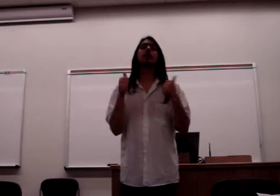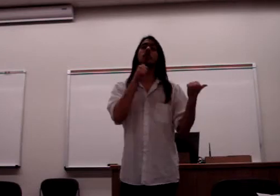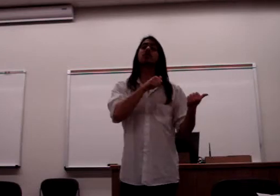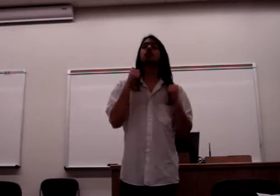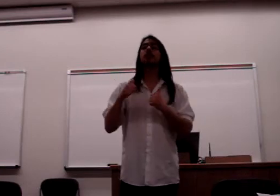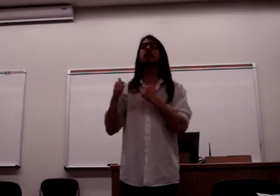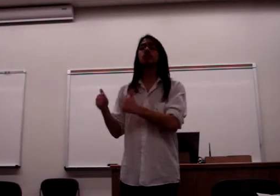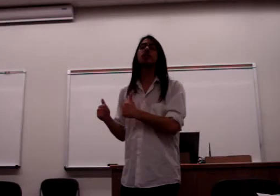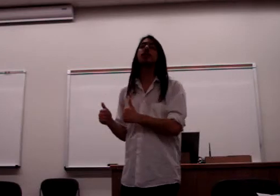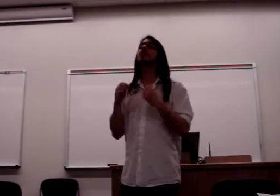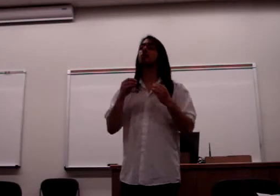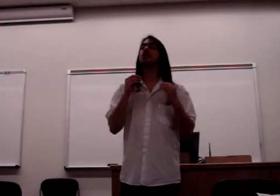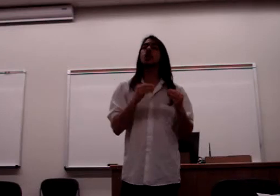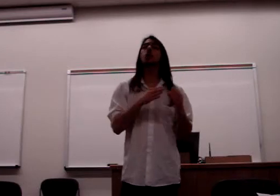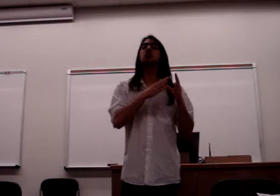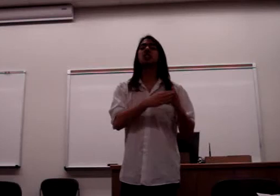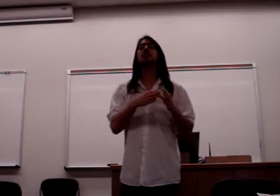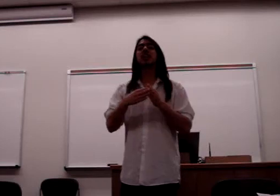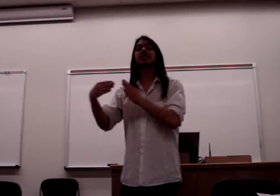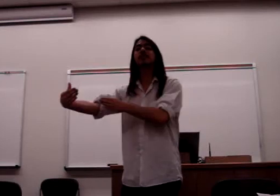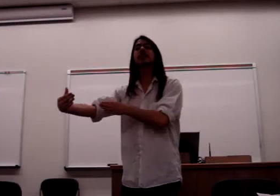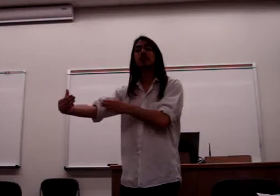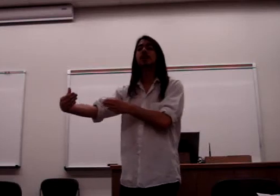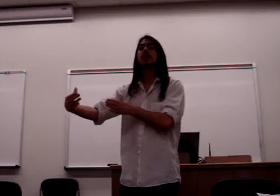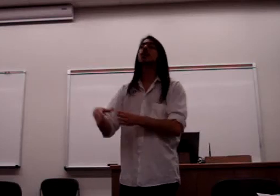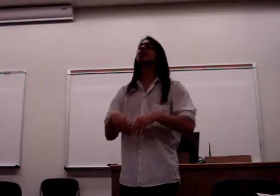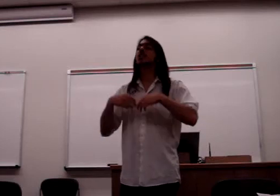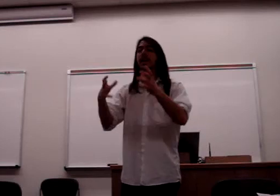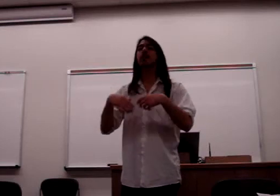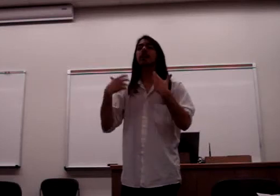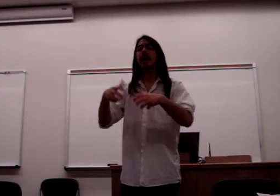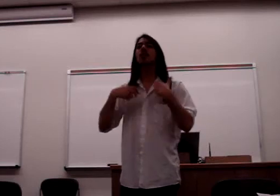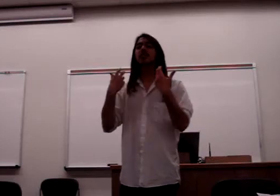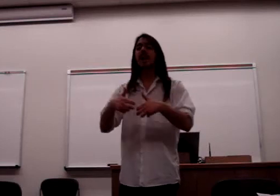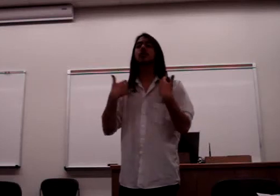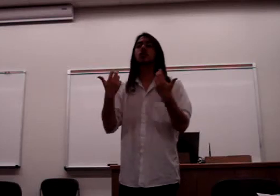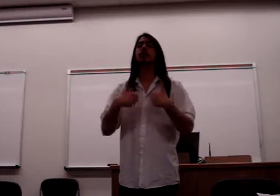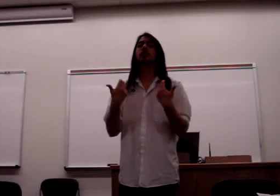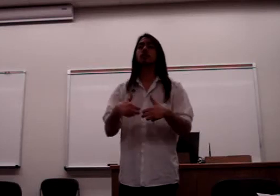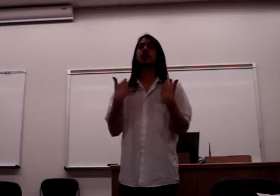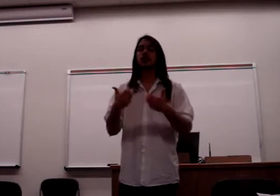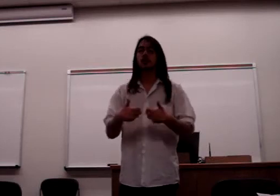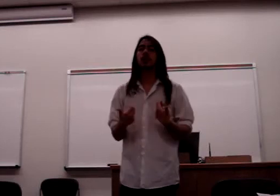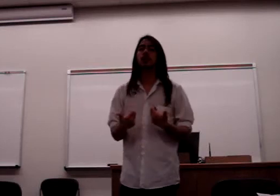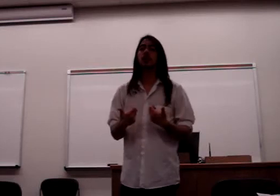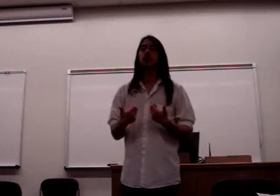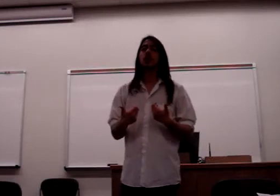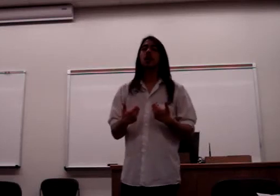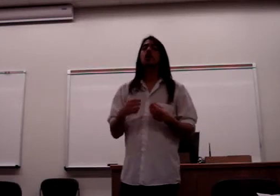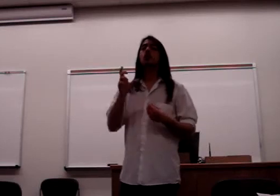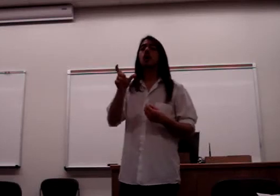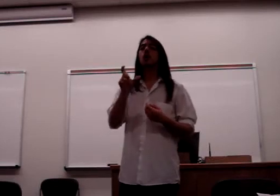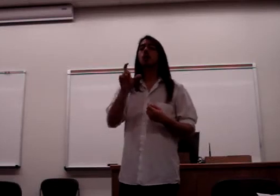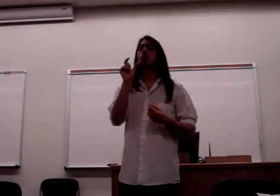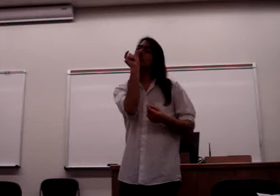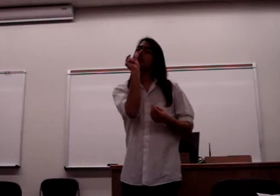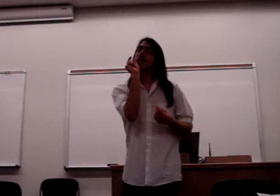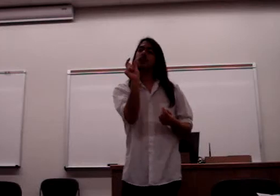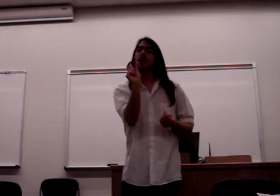but it wasn't revolutionary because there was no subjectivity to carry out the actual revolutionary struggle. So, the best